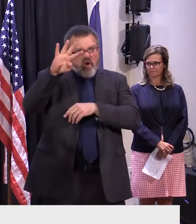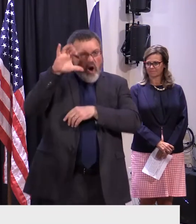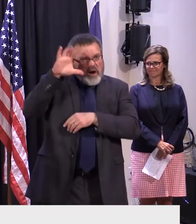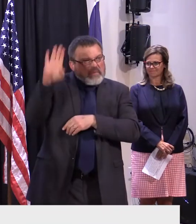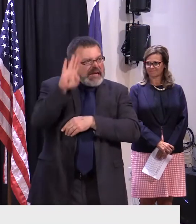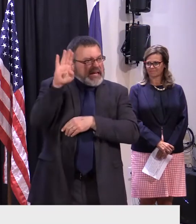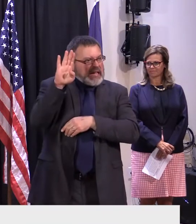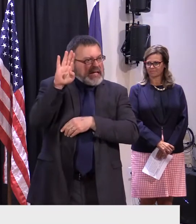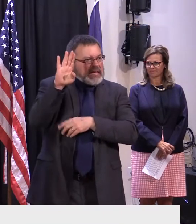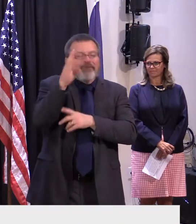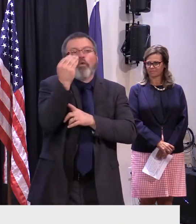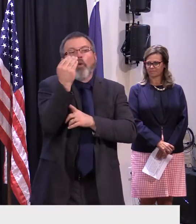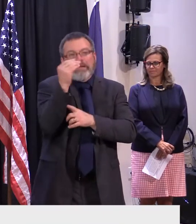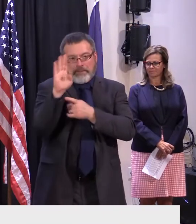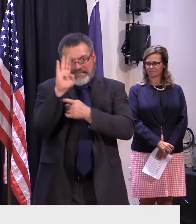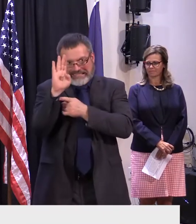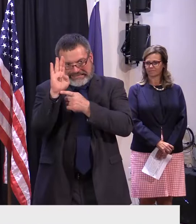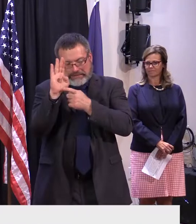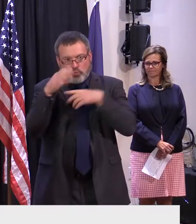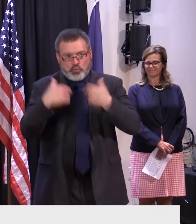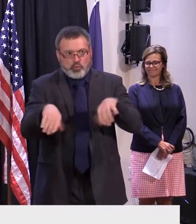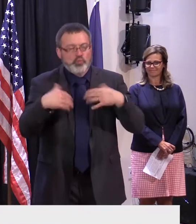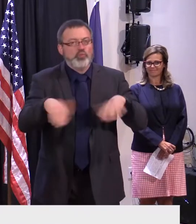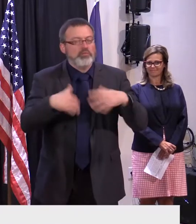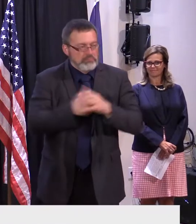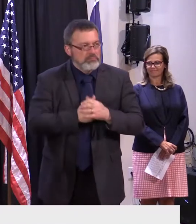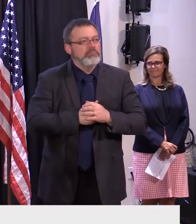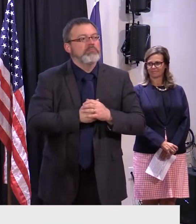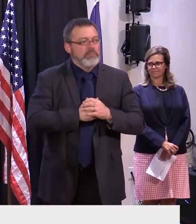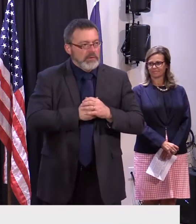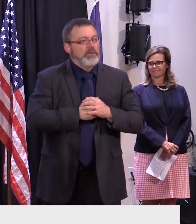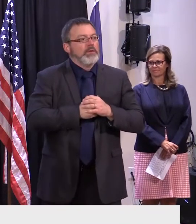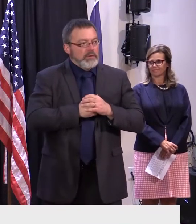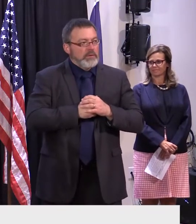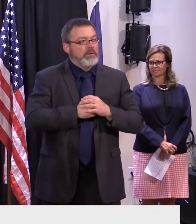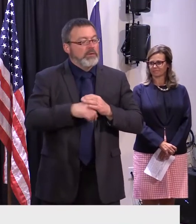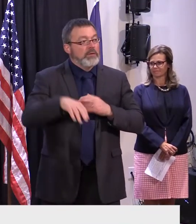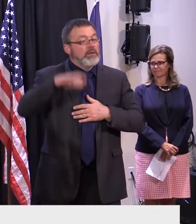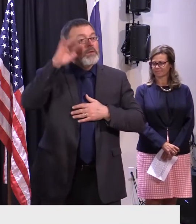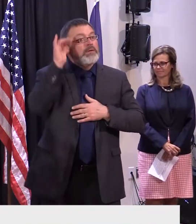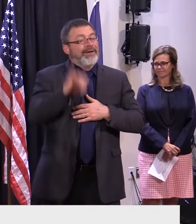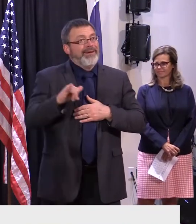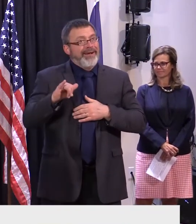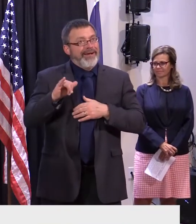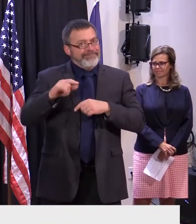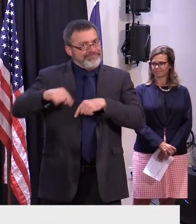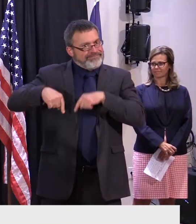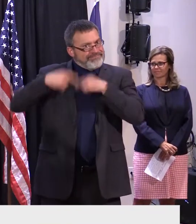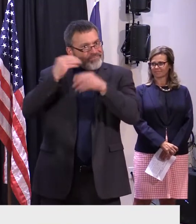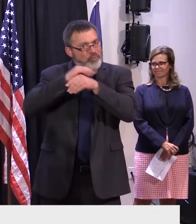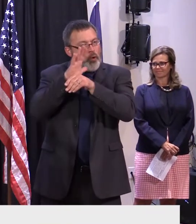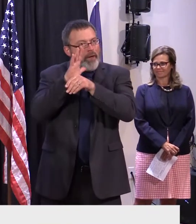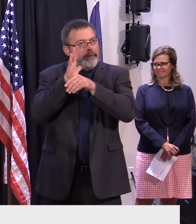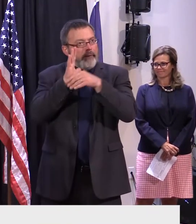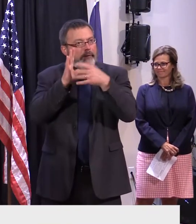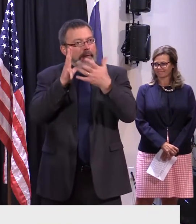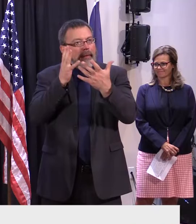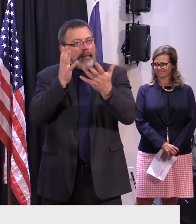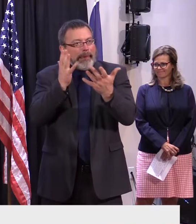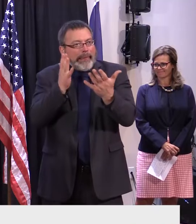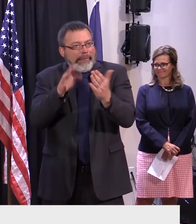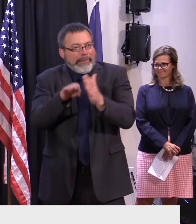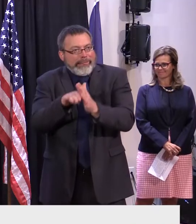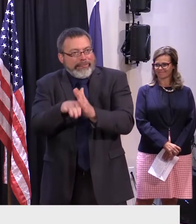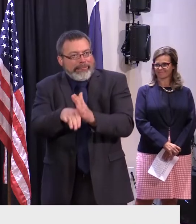trip after a long absence due to the pandemic. And we thought it was important to take up where we left off with our